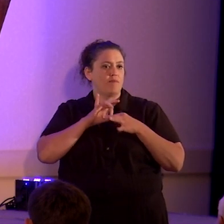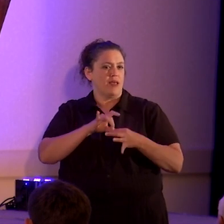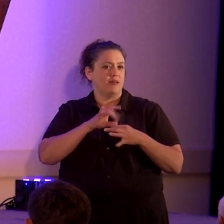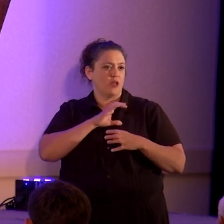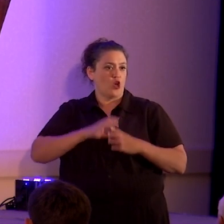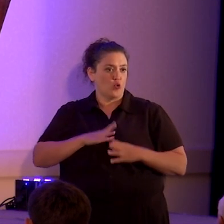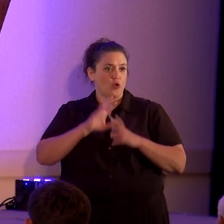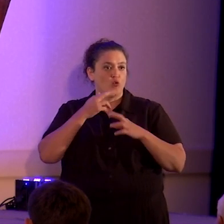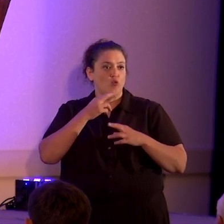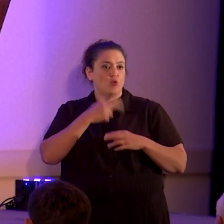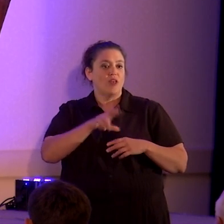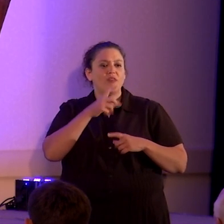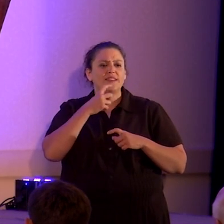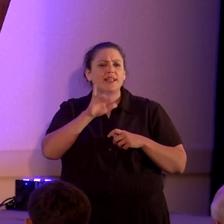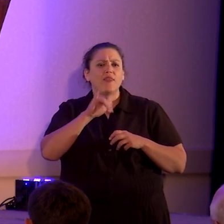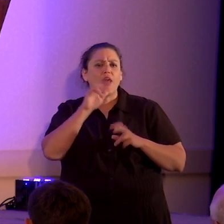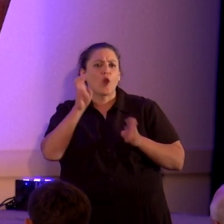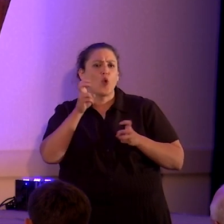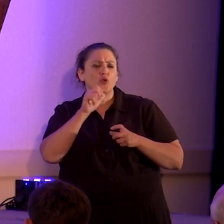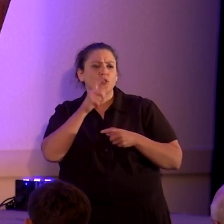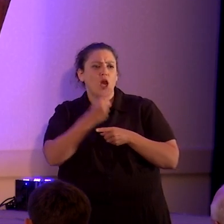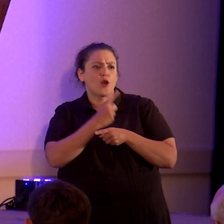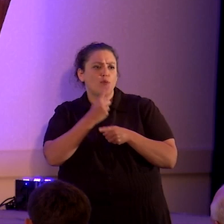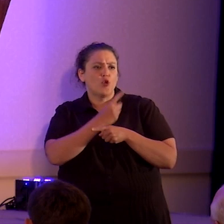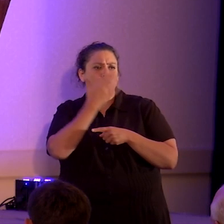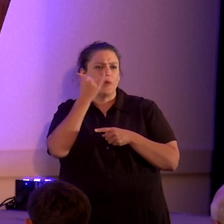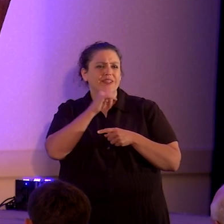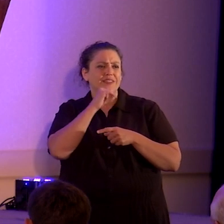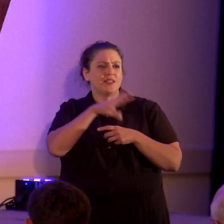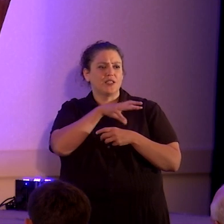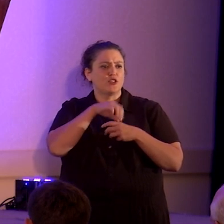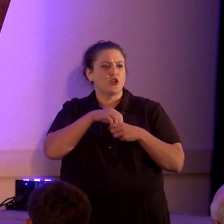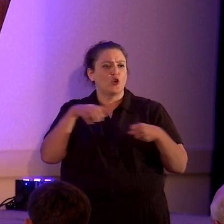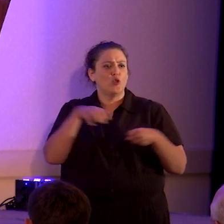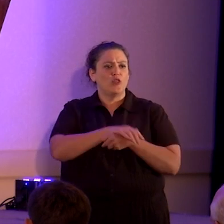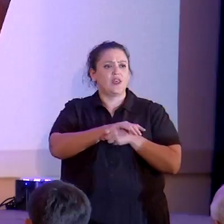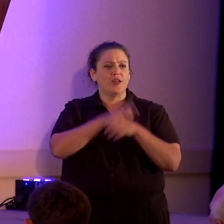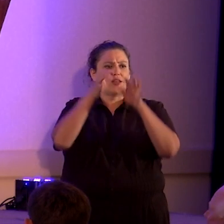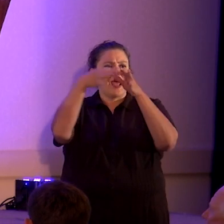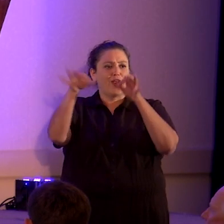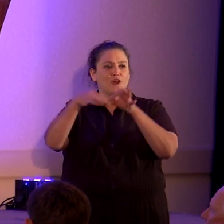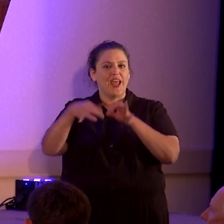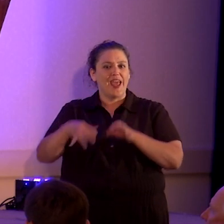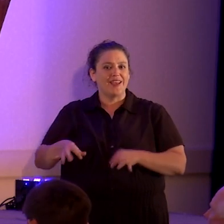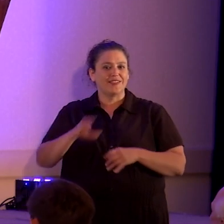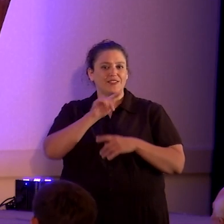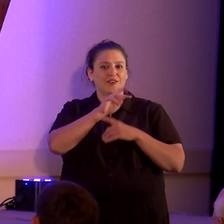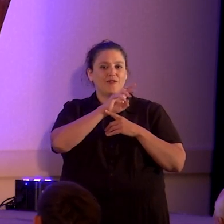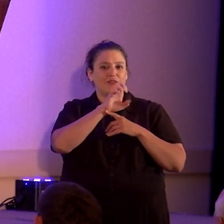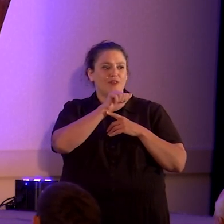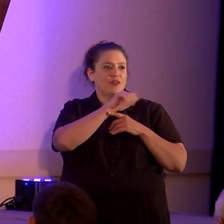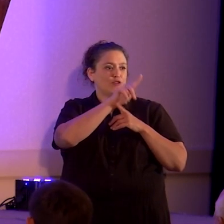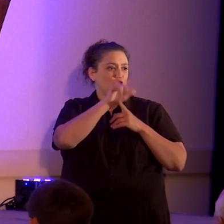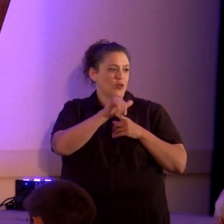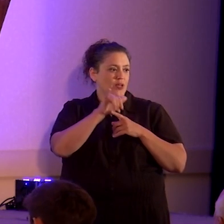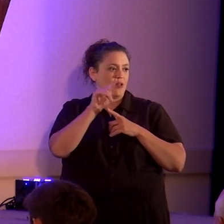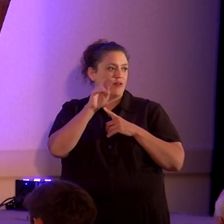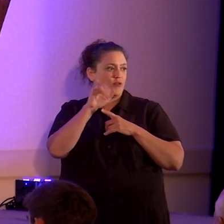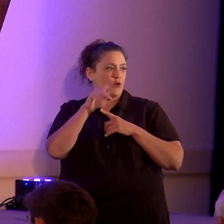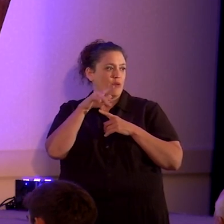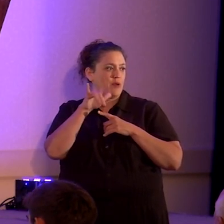say that quote is not appropriate for a monument because we don't include the entire text of the Treaty of Tripoli on the monument from beginning to end.